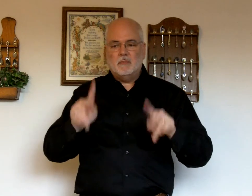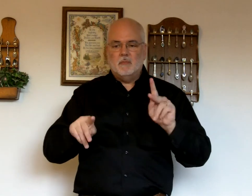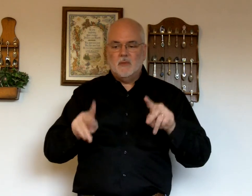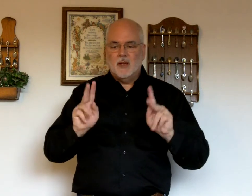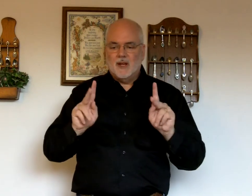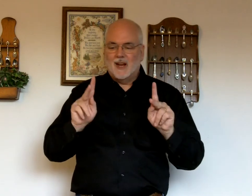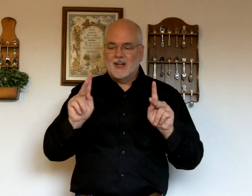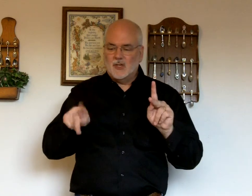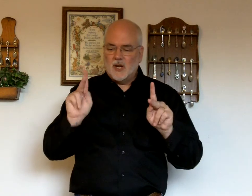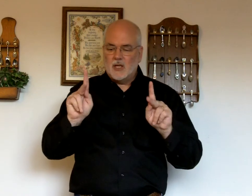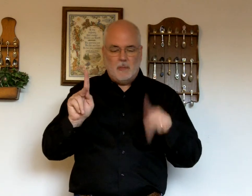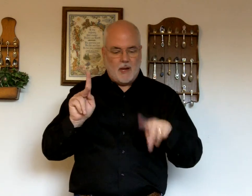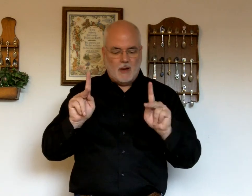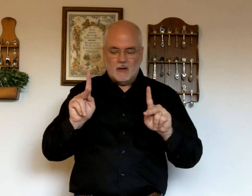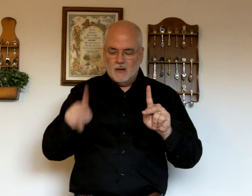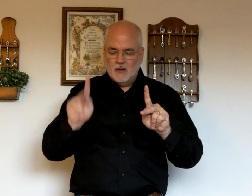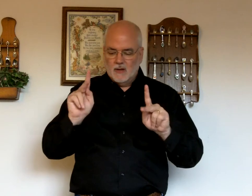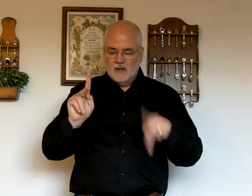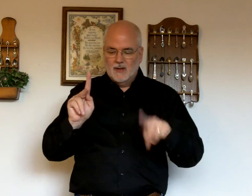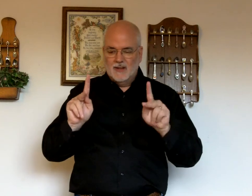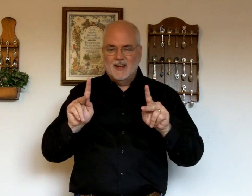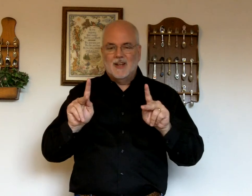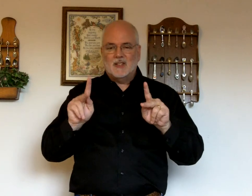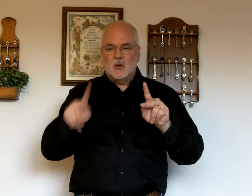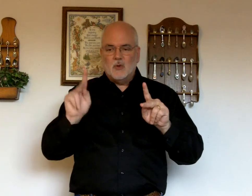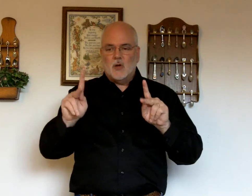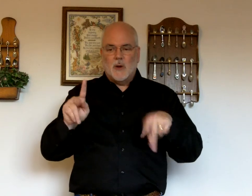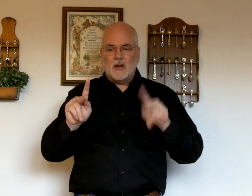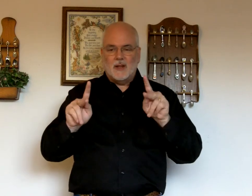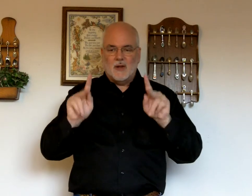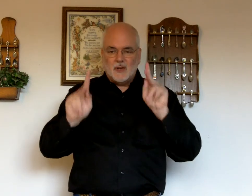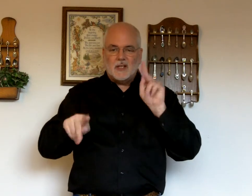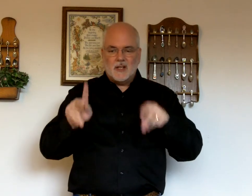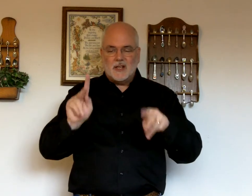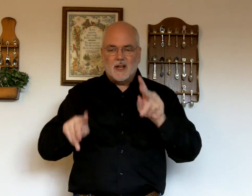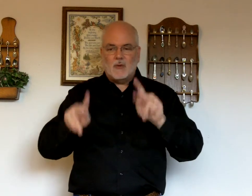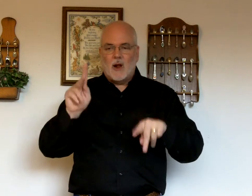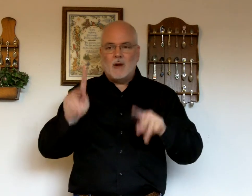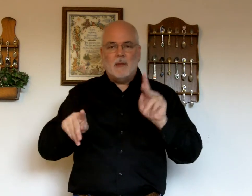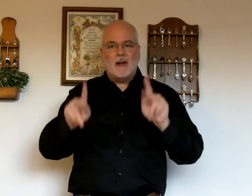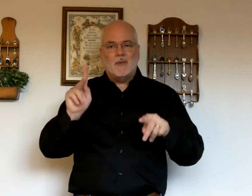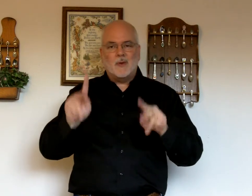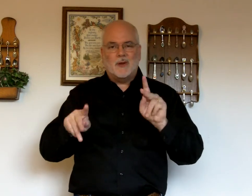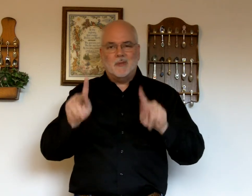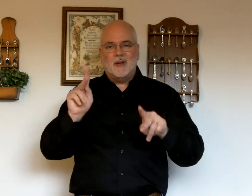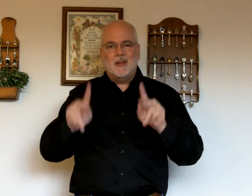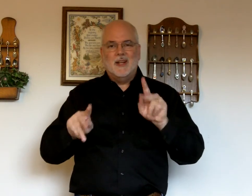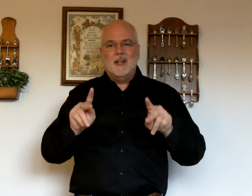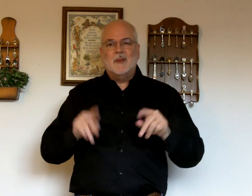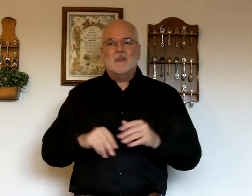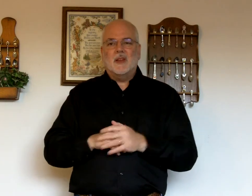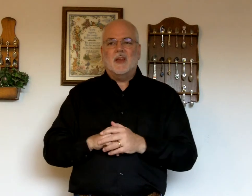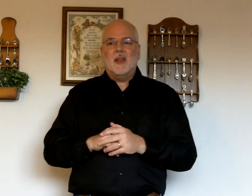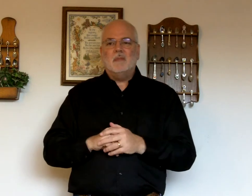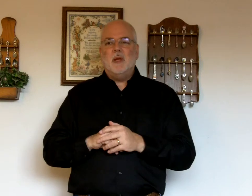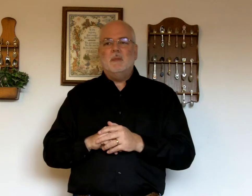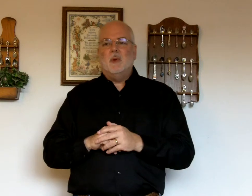My little chicken's pecking. Don't do it quickly though. Just kind of rock them back and forth a little bit. Okay. People.